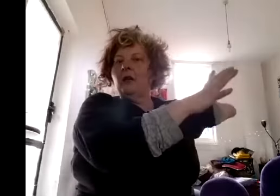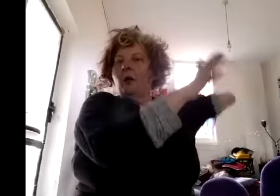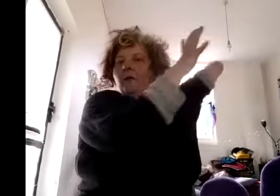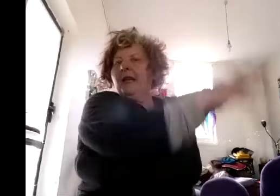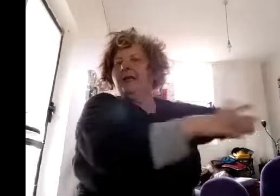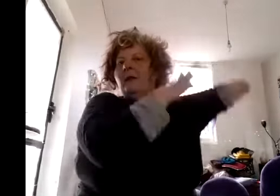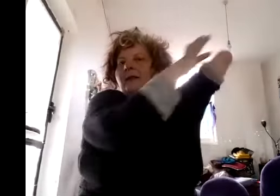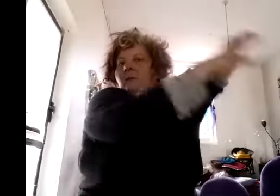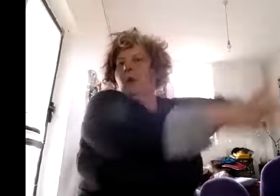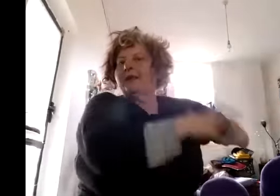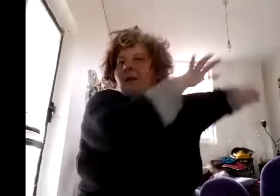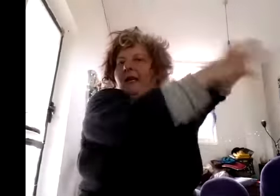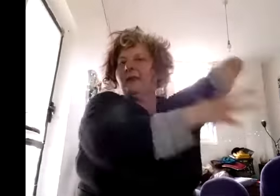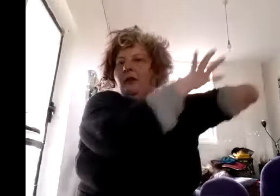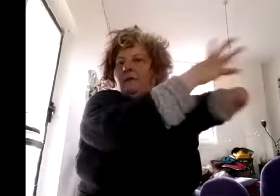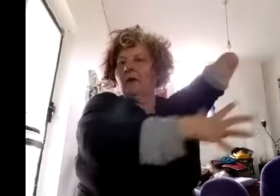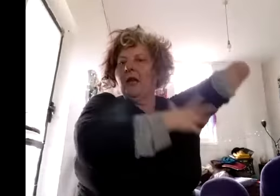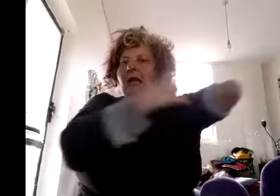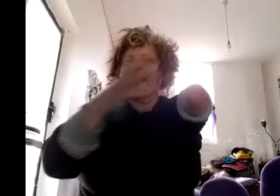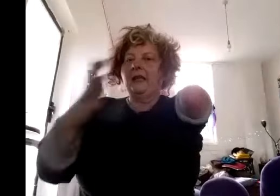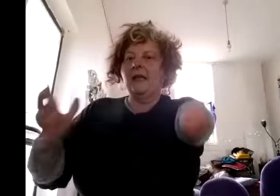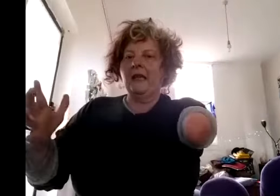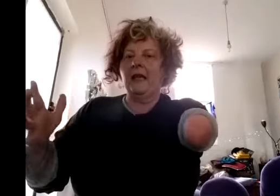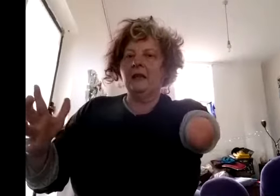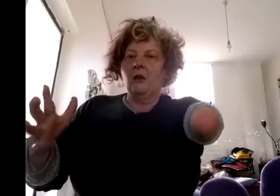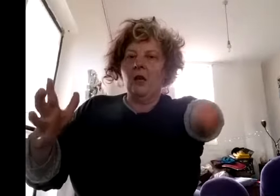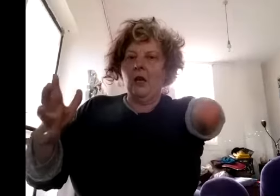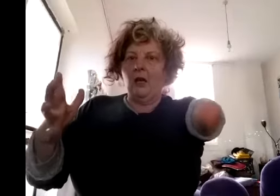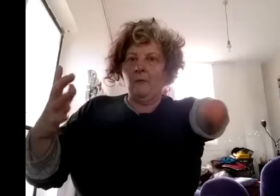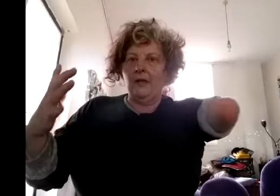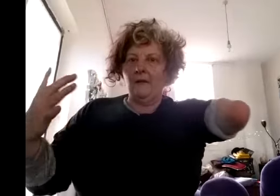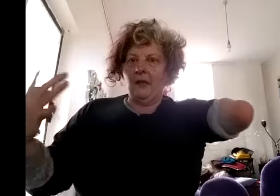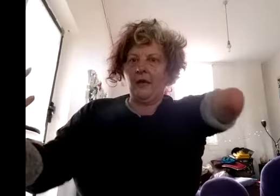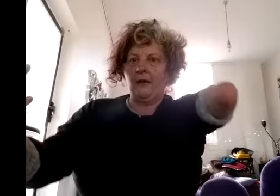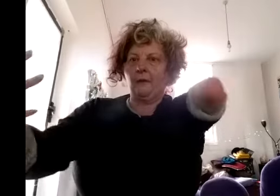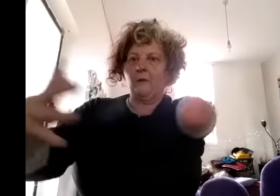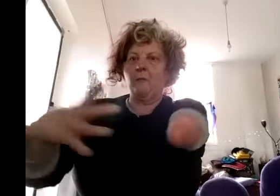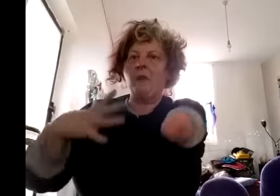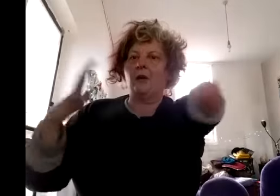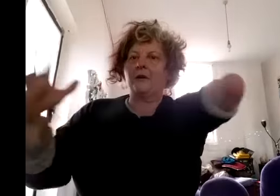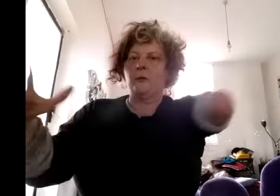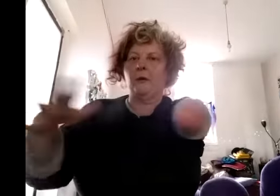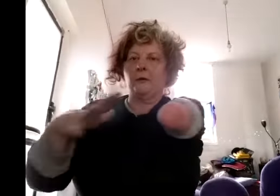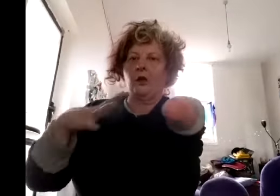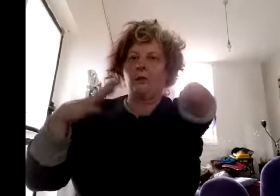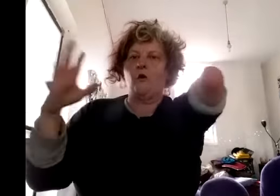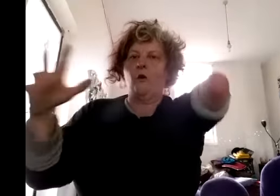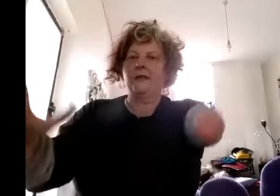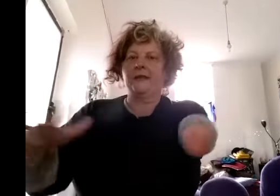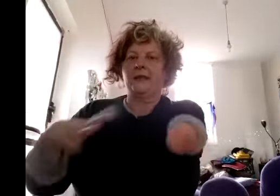realm of academics and policy makers and so forth and here um in the kind of the maelstrom of you know performers and